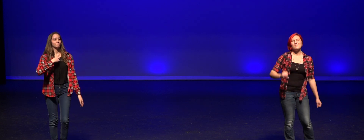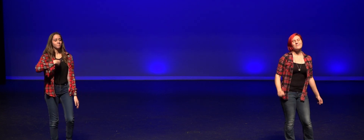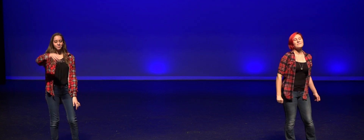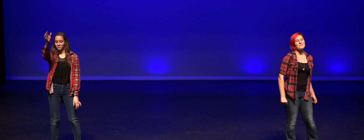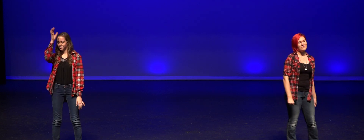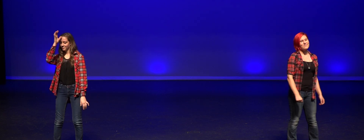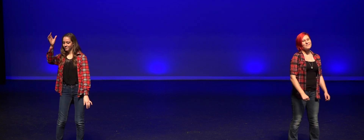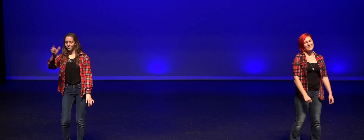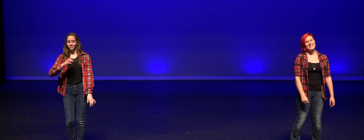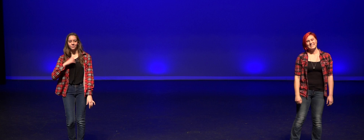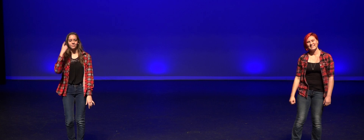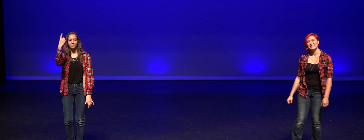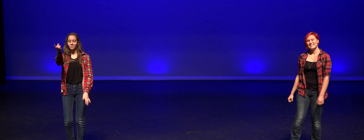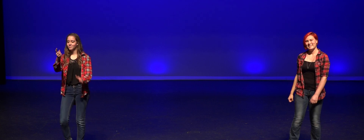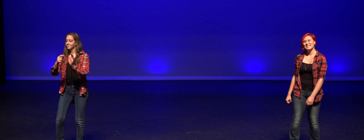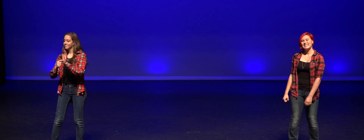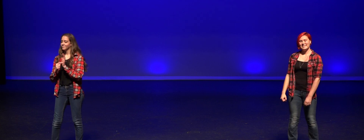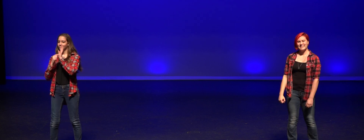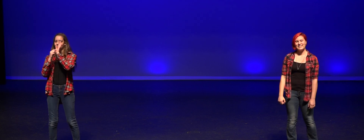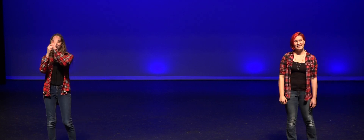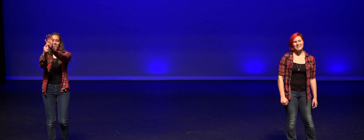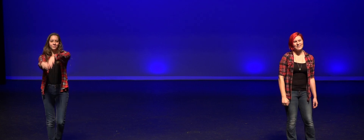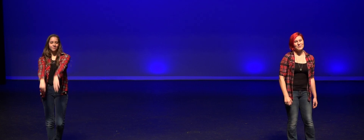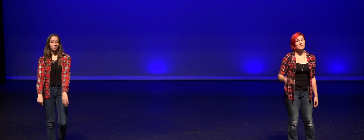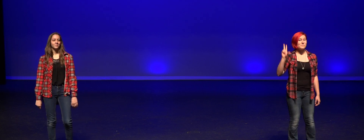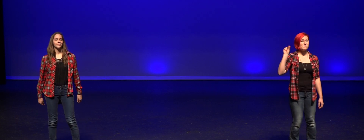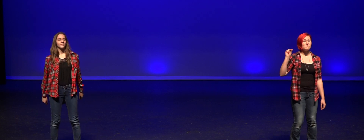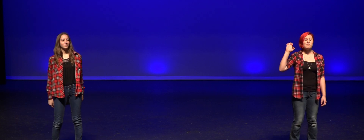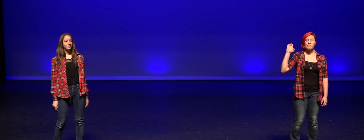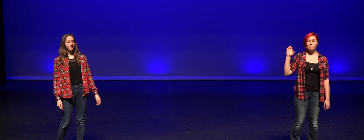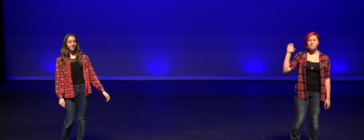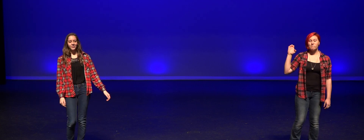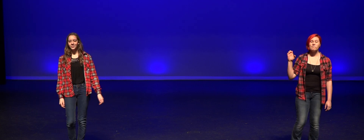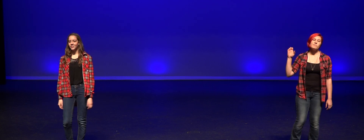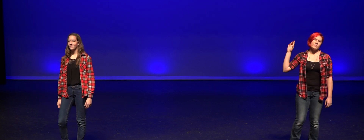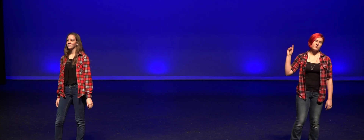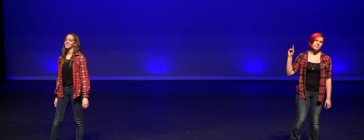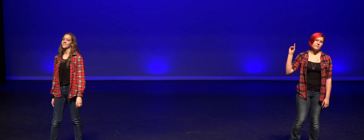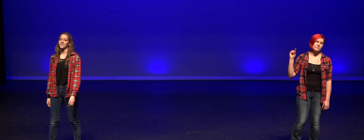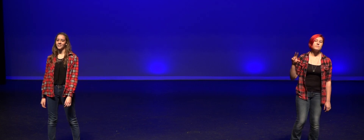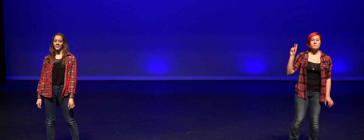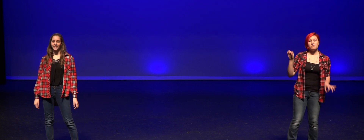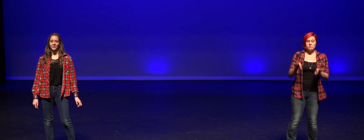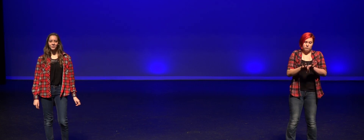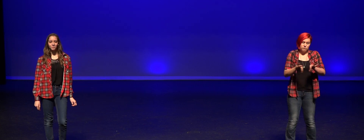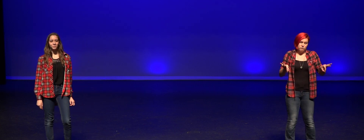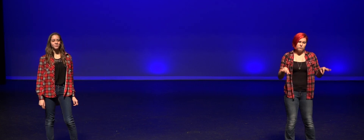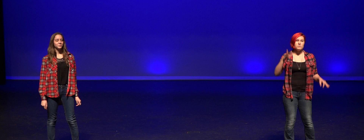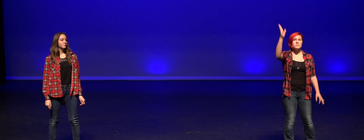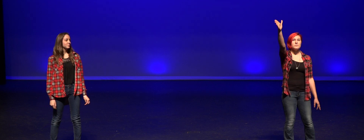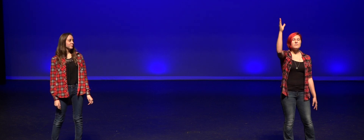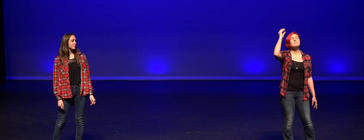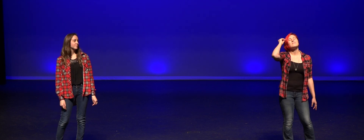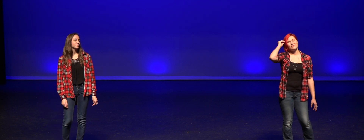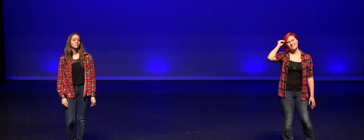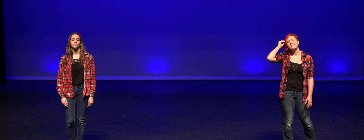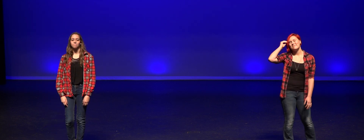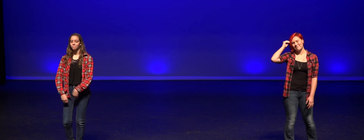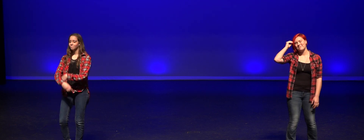I'm just a boy with a one-man show No university, no degree, no law, no